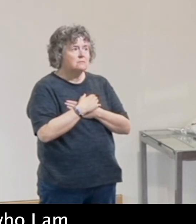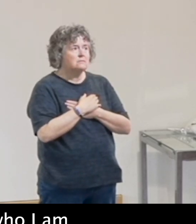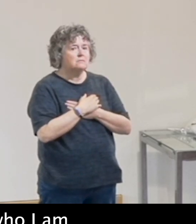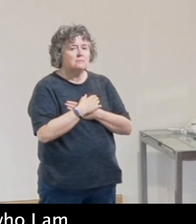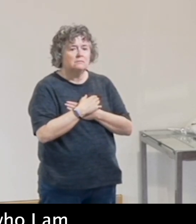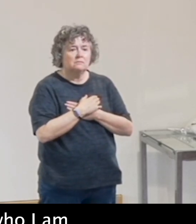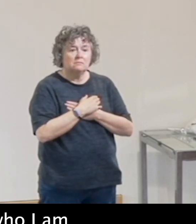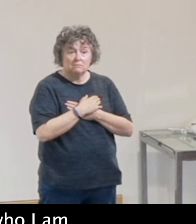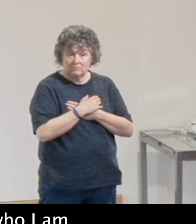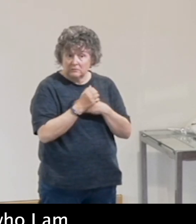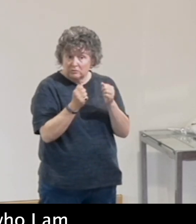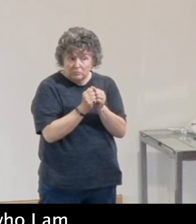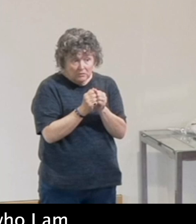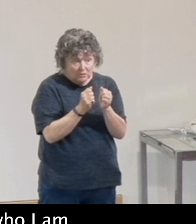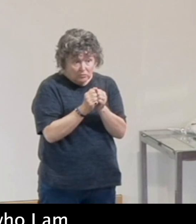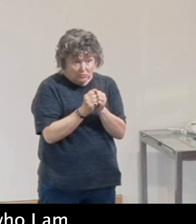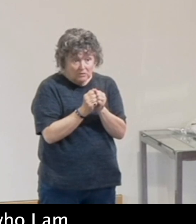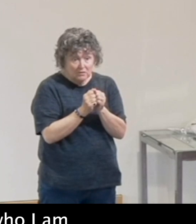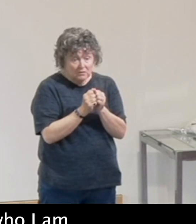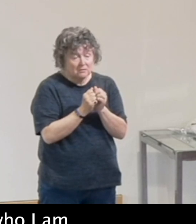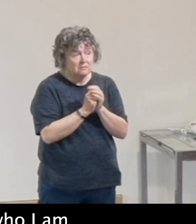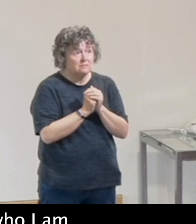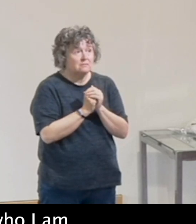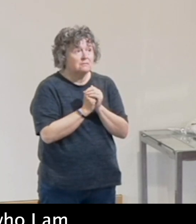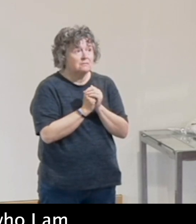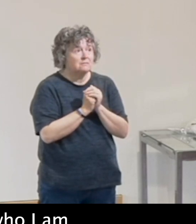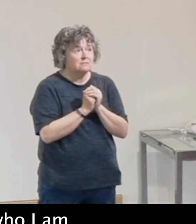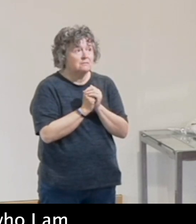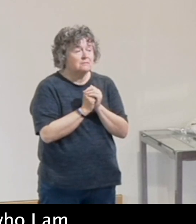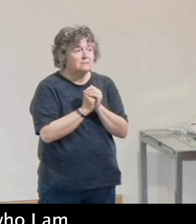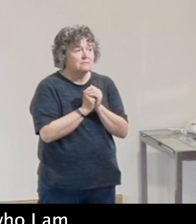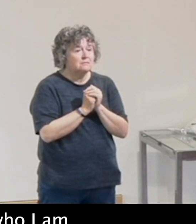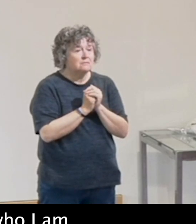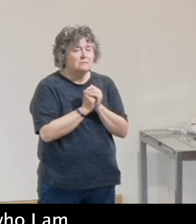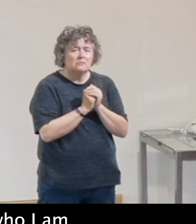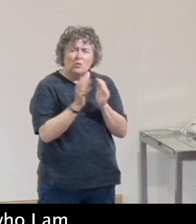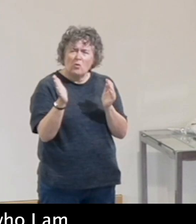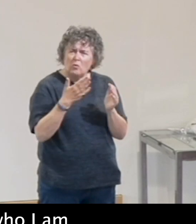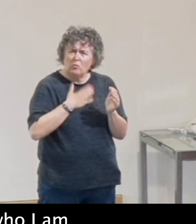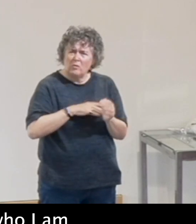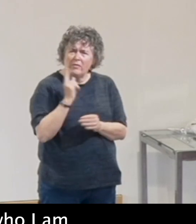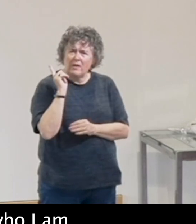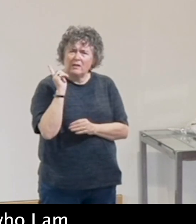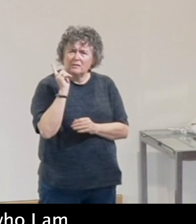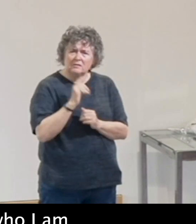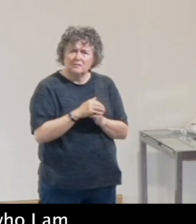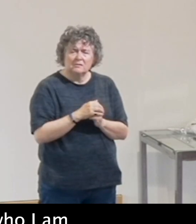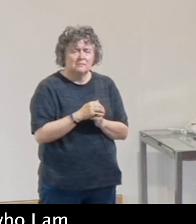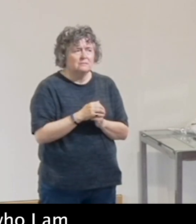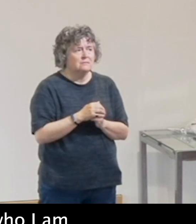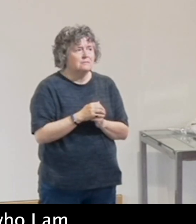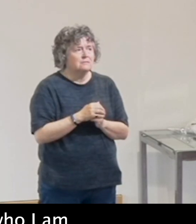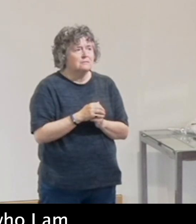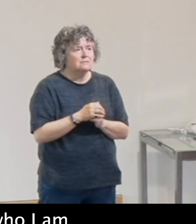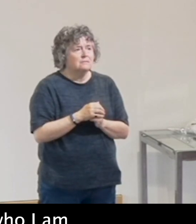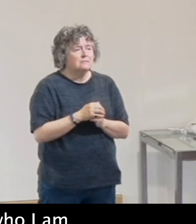Anybody here not want to be treated by love and respect? Yeah? We all want to be treated by love and respect.